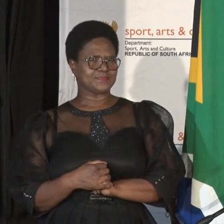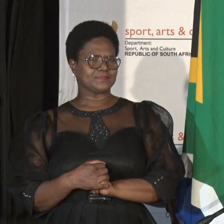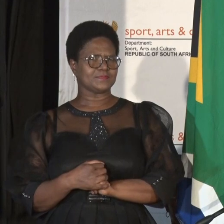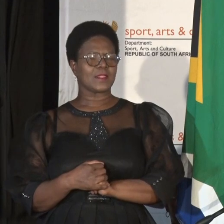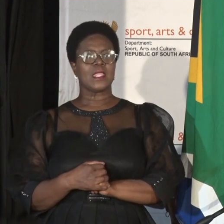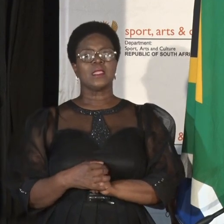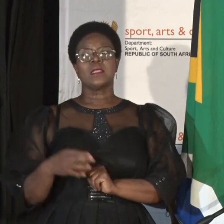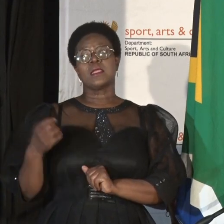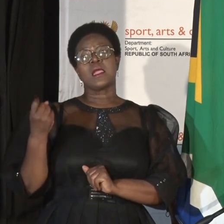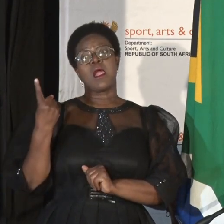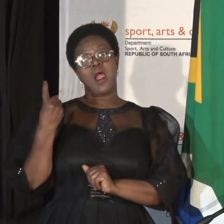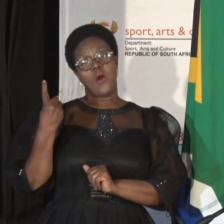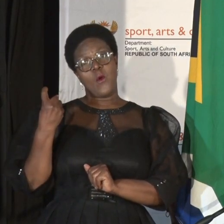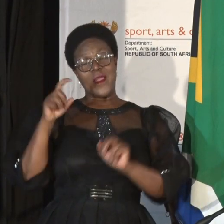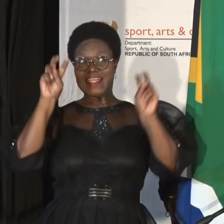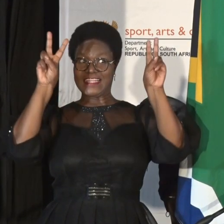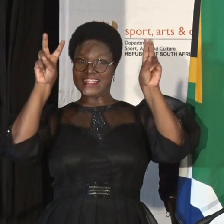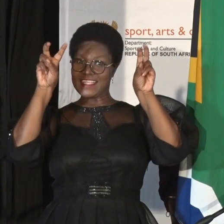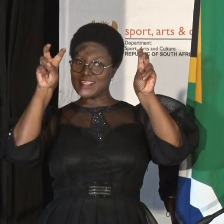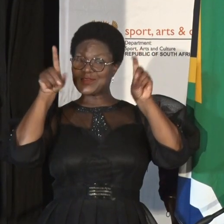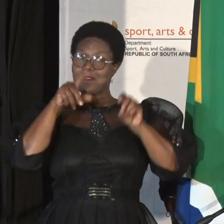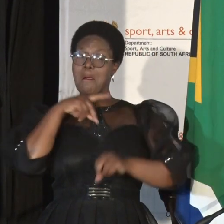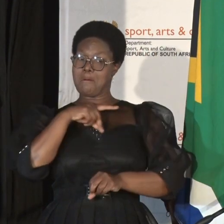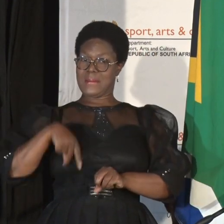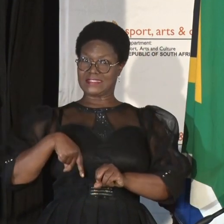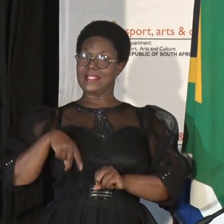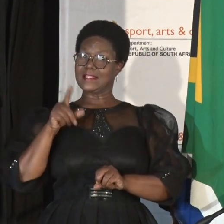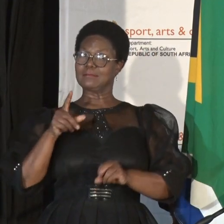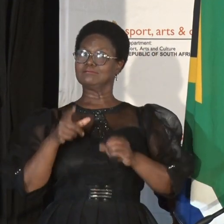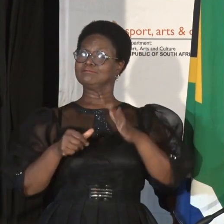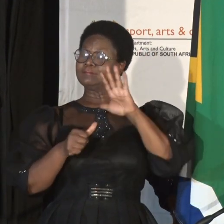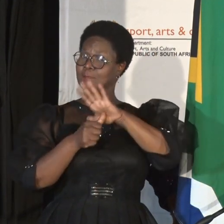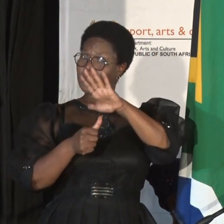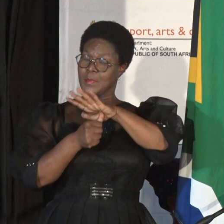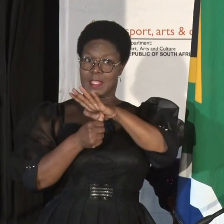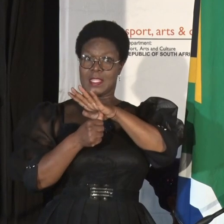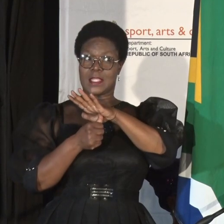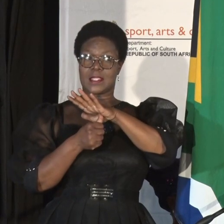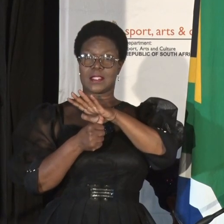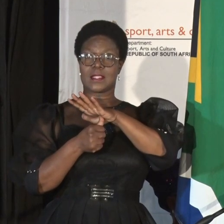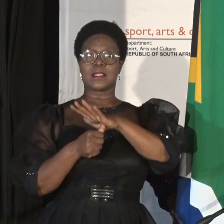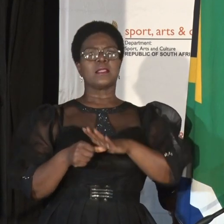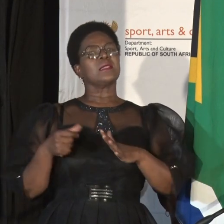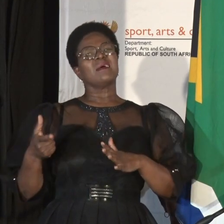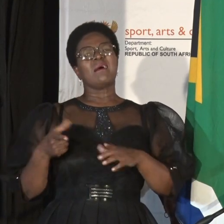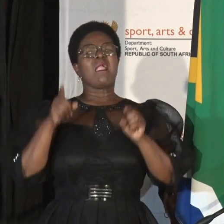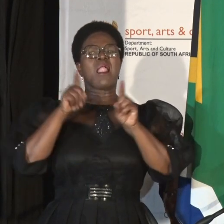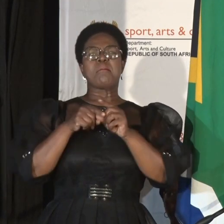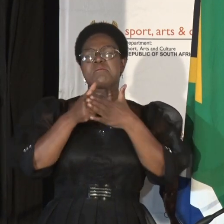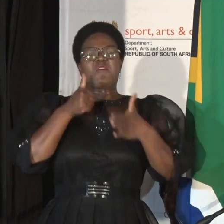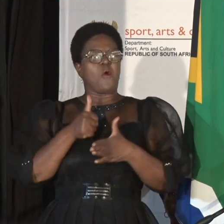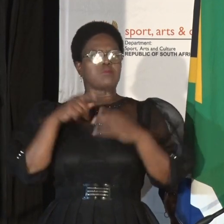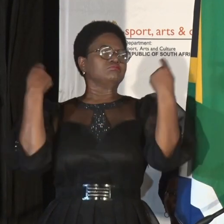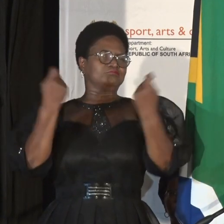One of the issues that the President of the Republic emphasized is that perhaps the way we have been celebrating National Days,